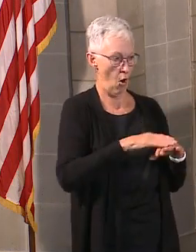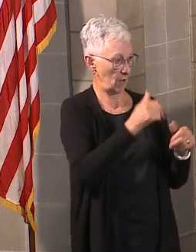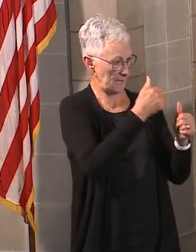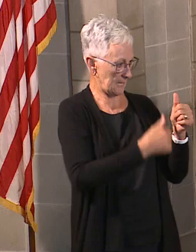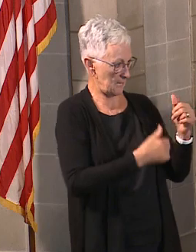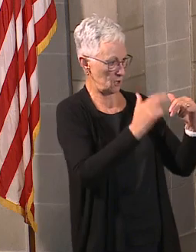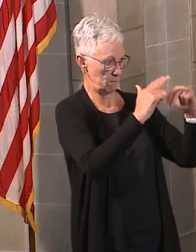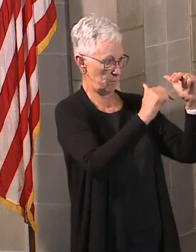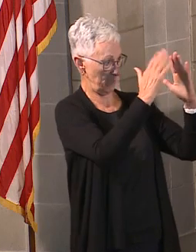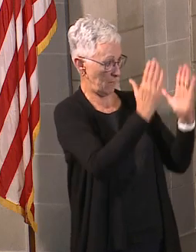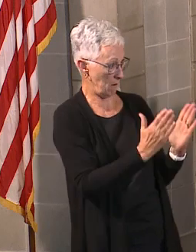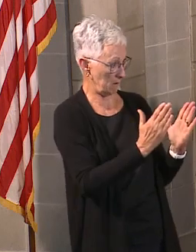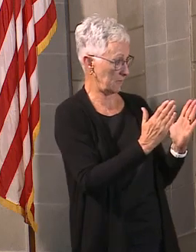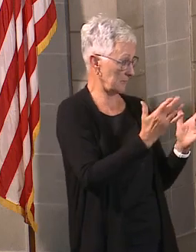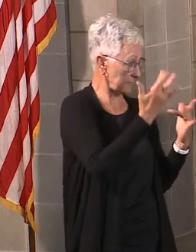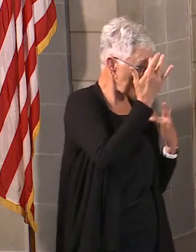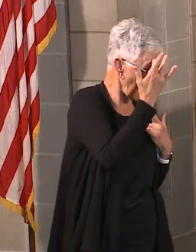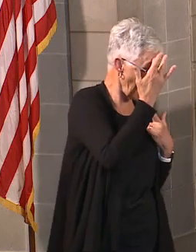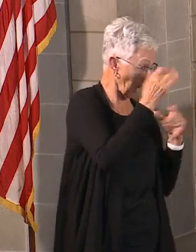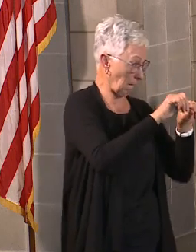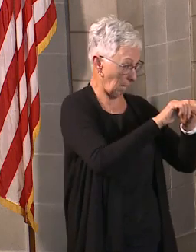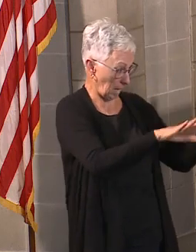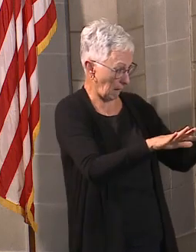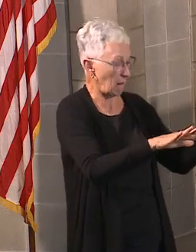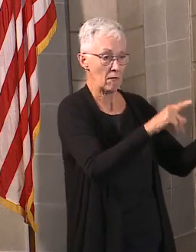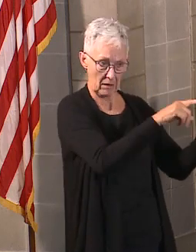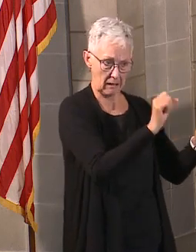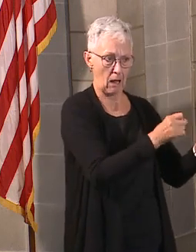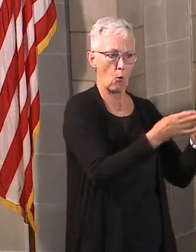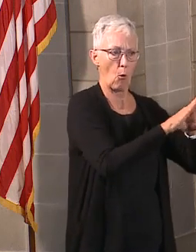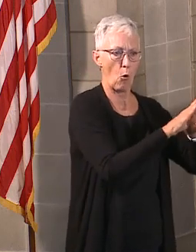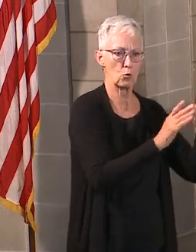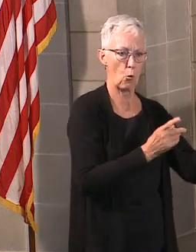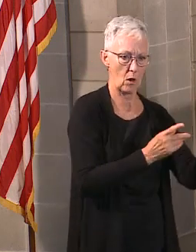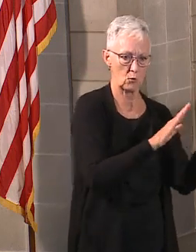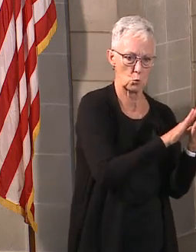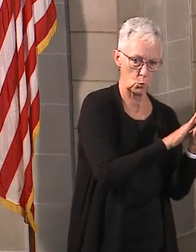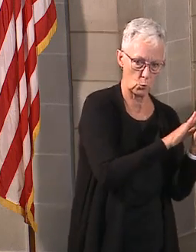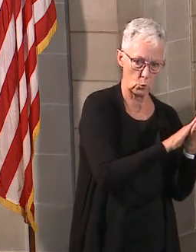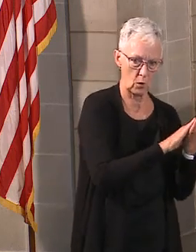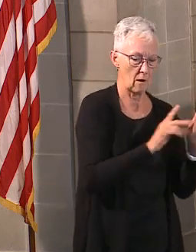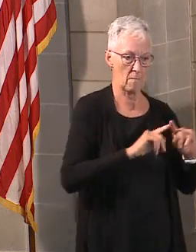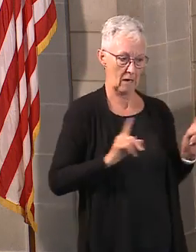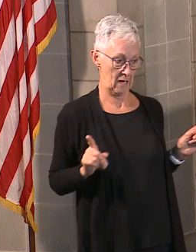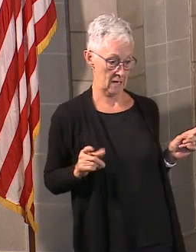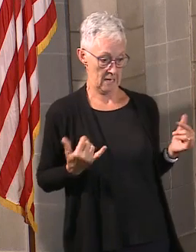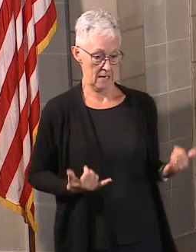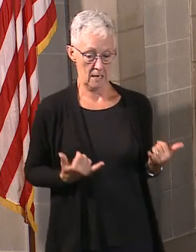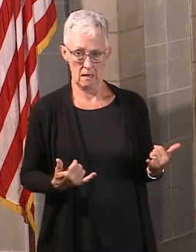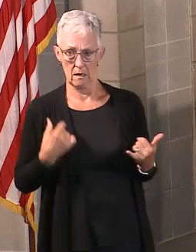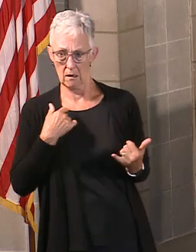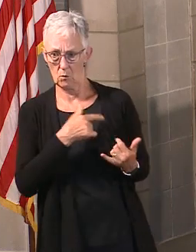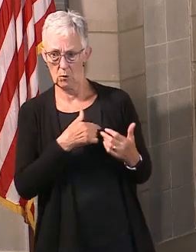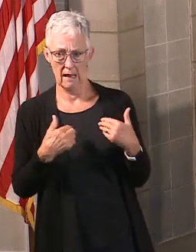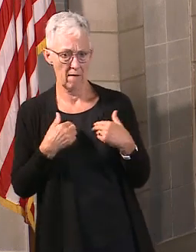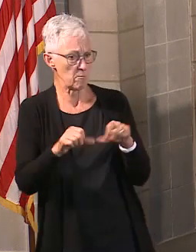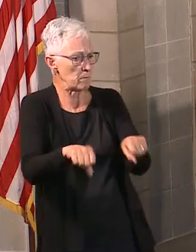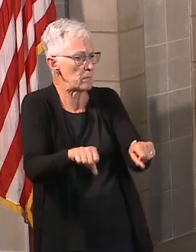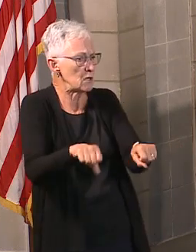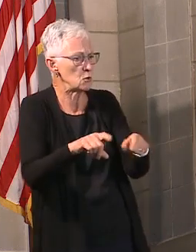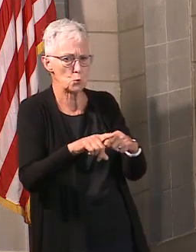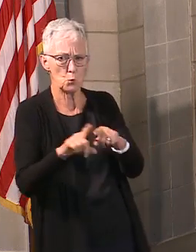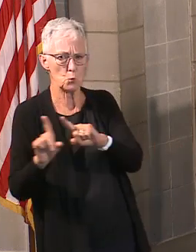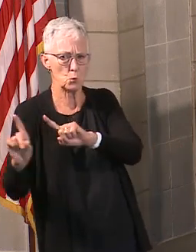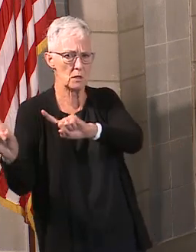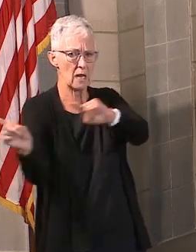And I would just also, you know, remind folks that with all this additional capacity, what we can do is really look to be able to do the